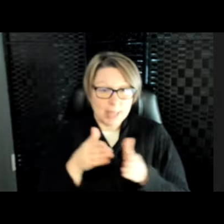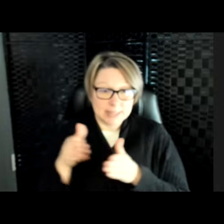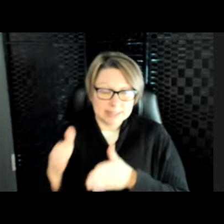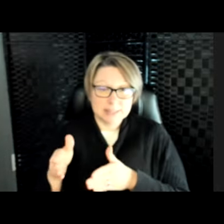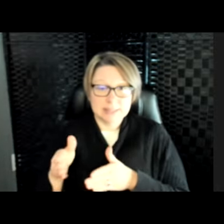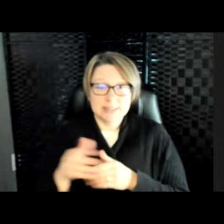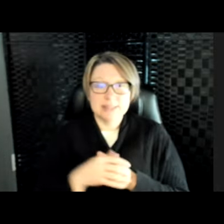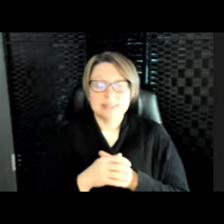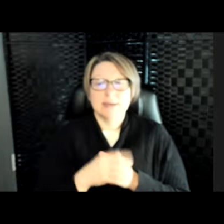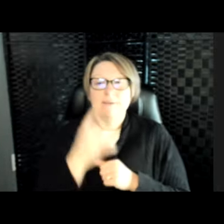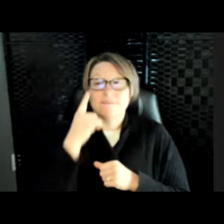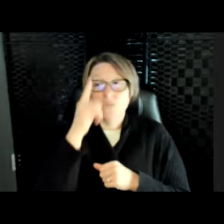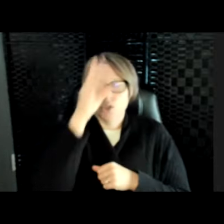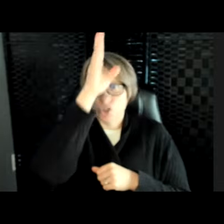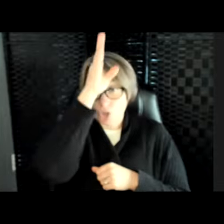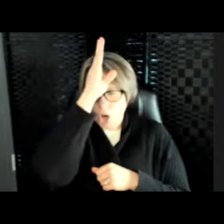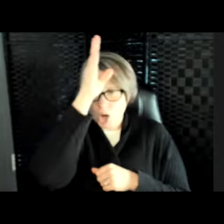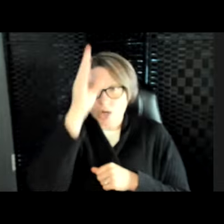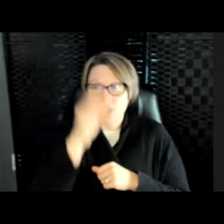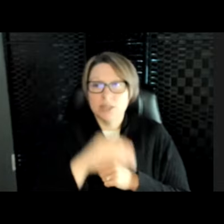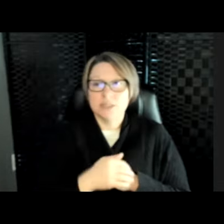sharks, let's see.